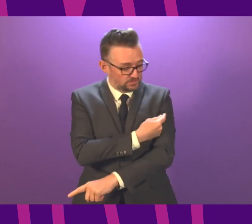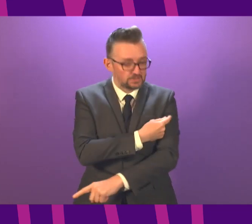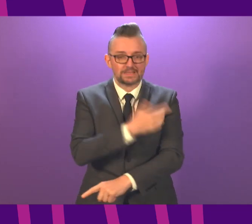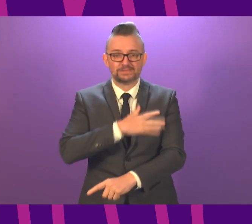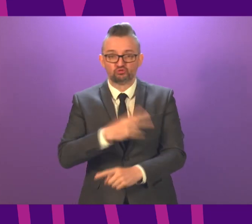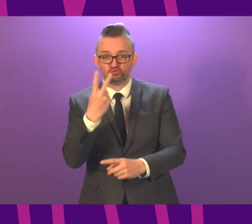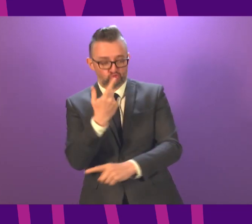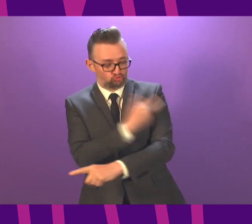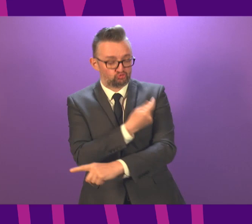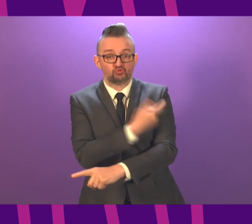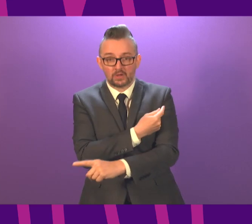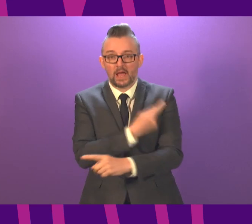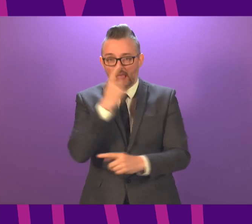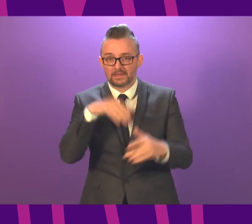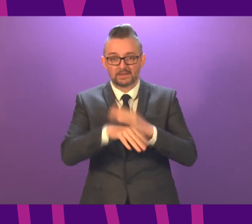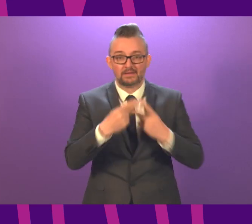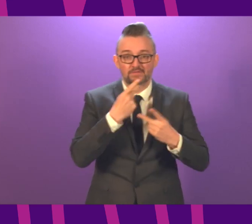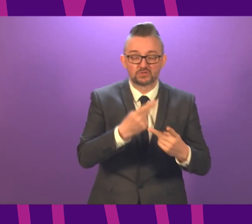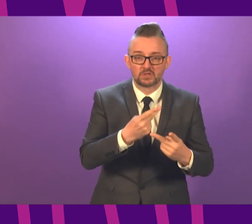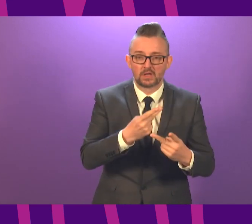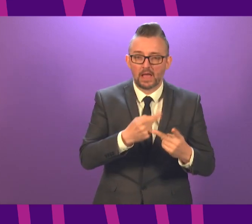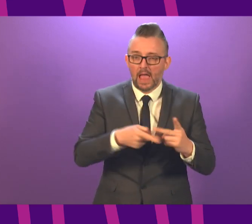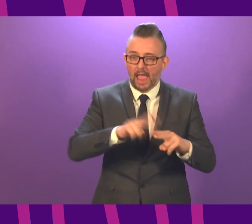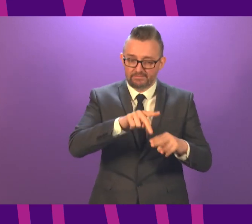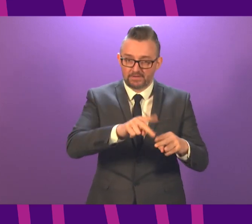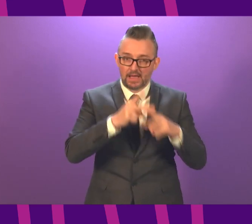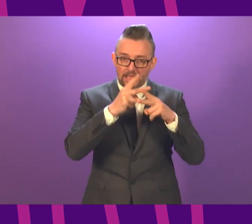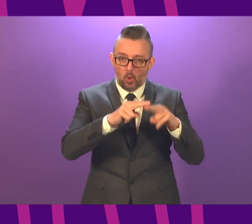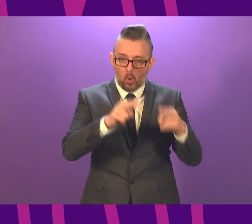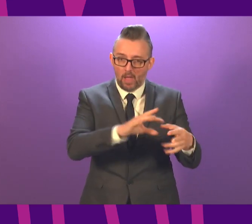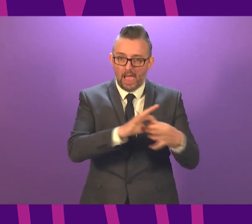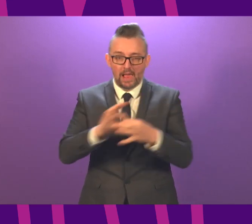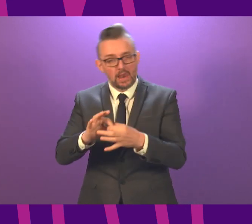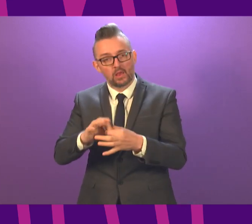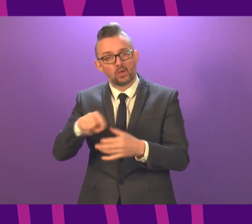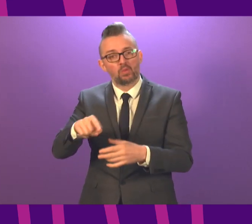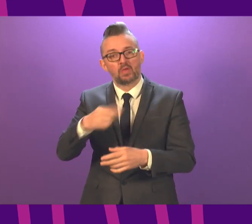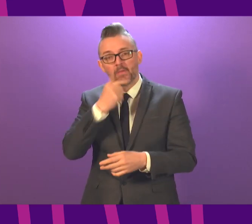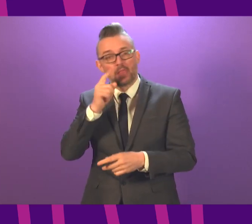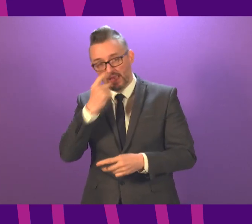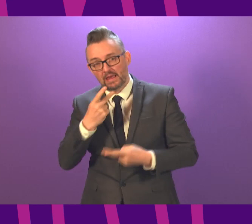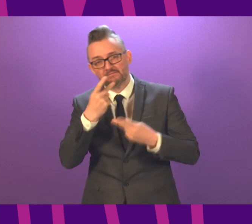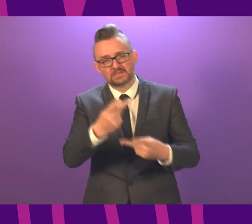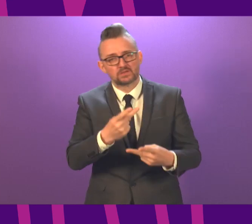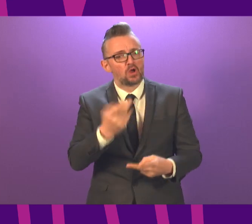two doses? And if it is contingent on vaccination rollout, can she say when that will be complete in care homes?